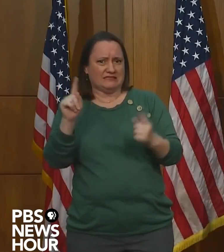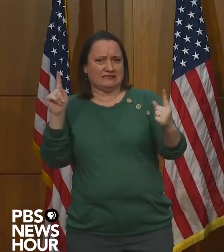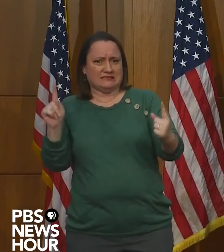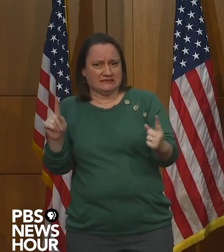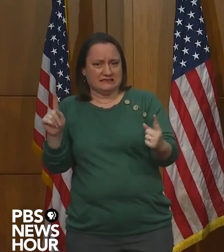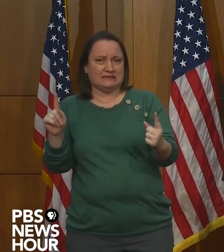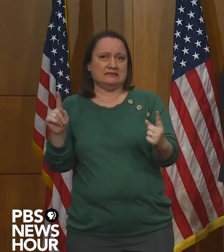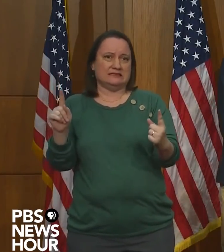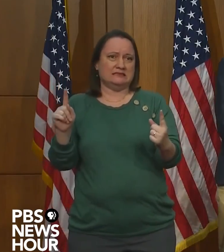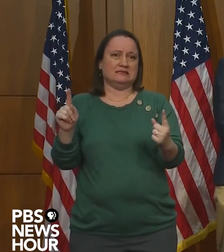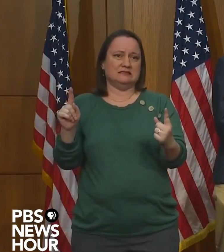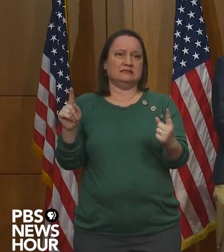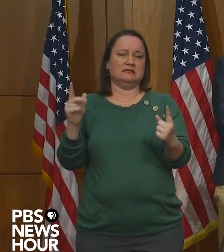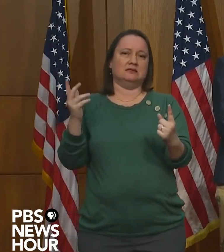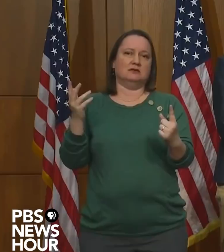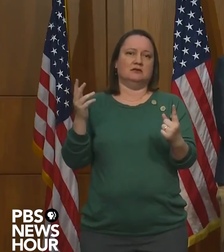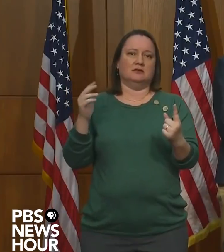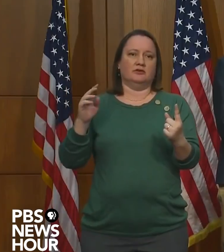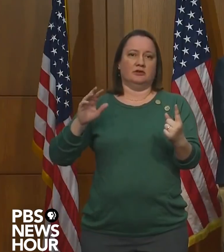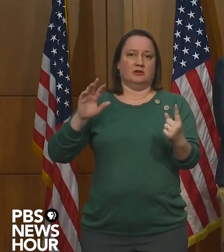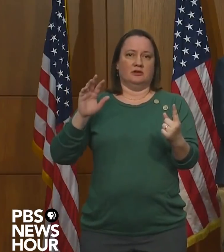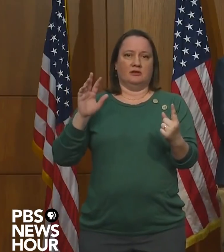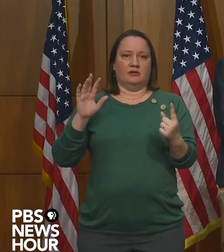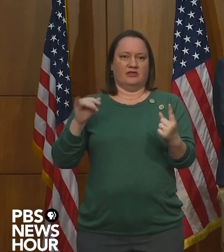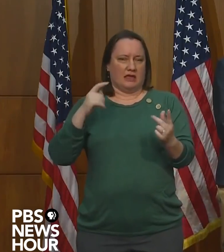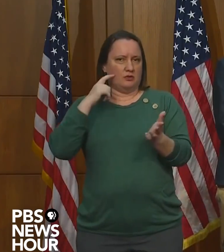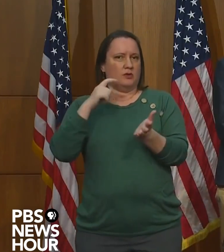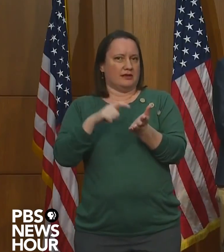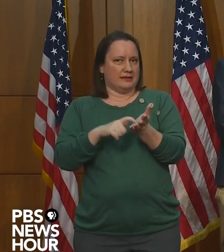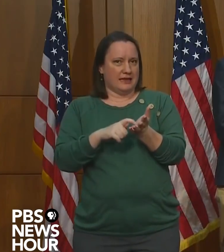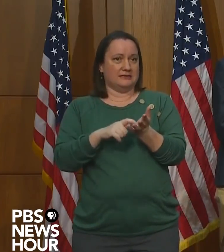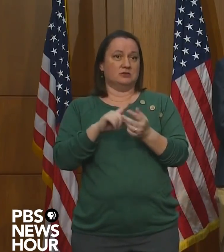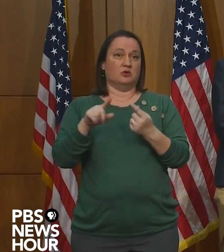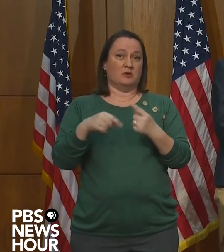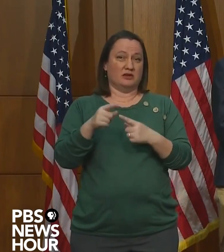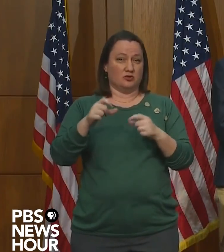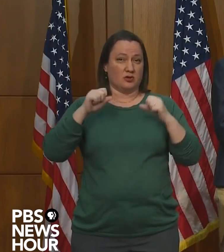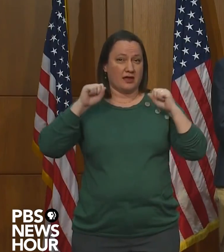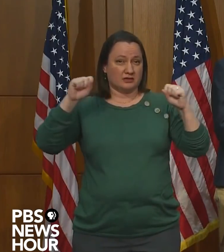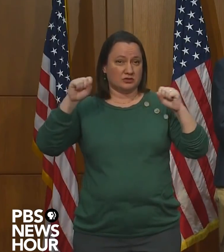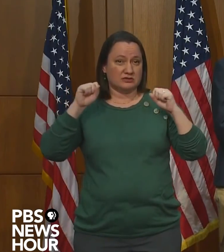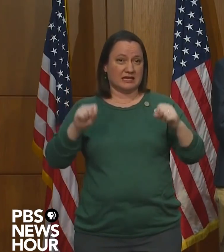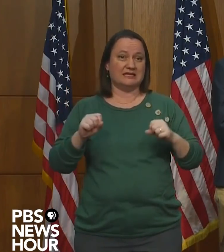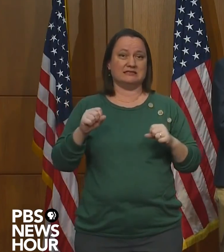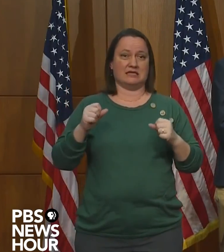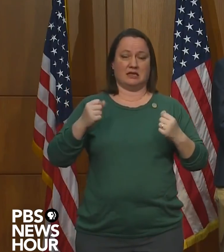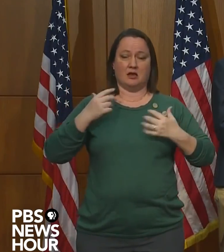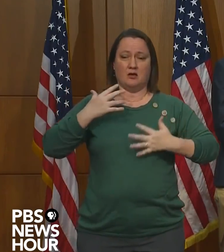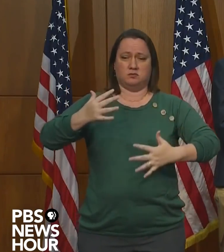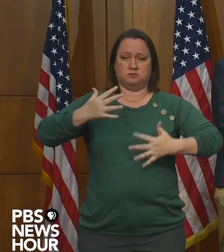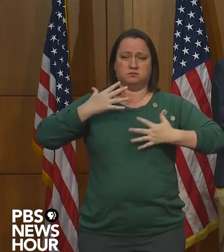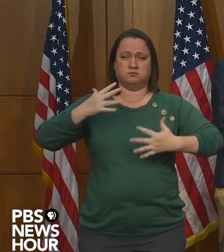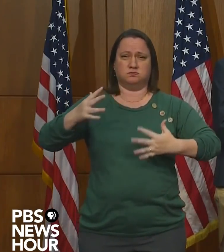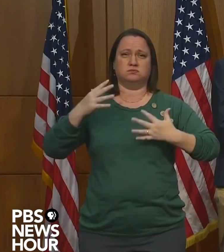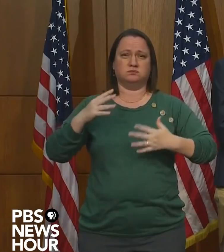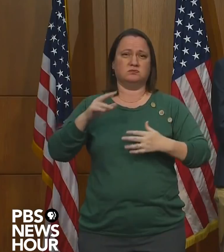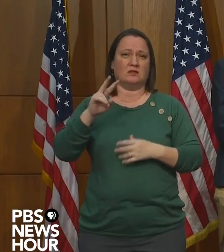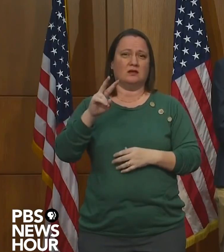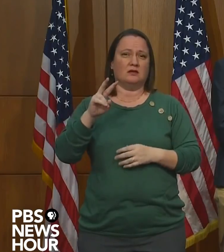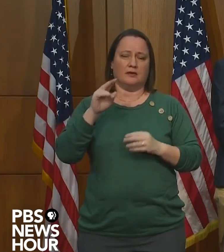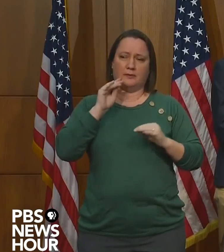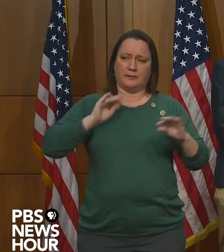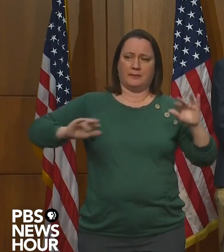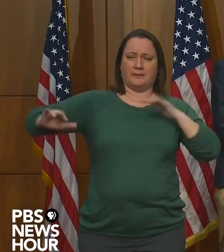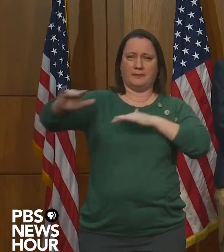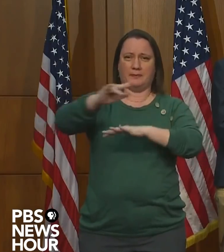fitness classes, our gyms, athletics recognizes that when you are exercising, those air particles move a little bit